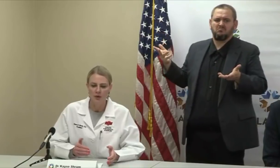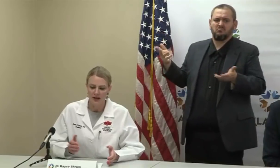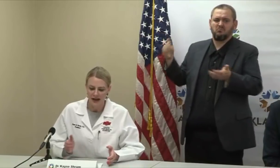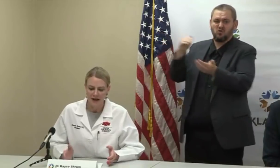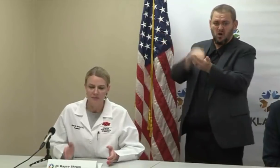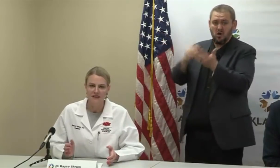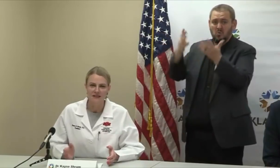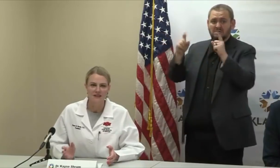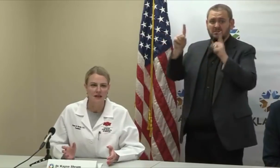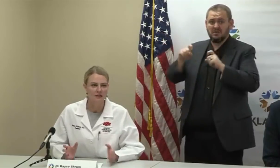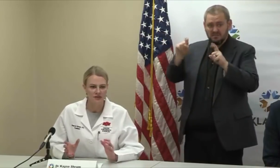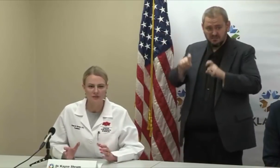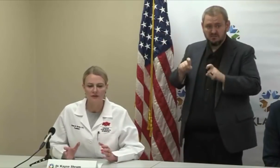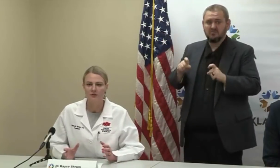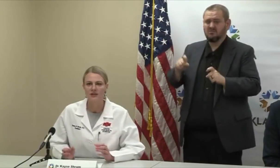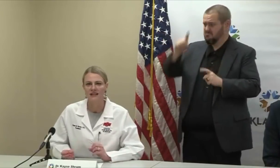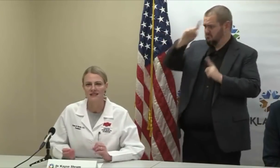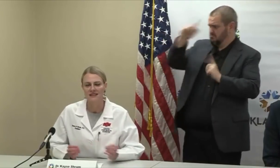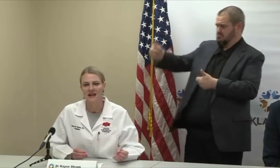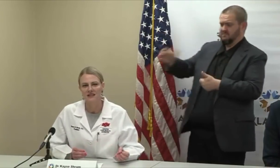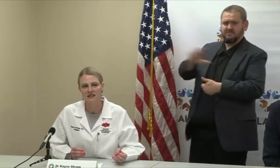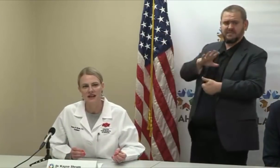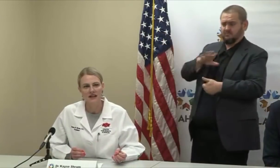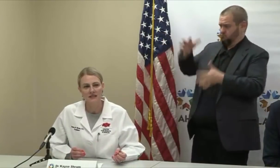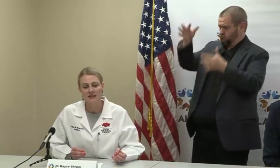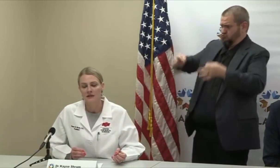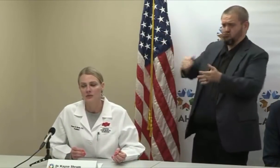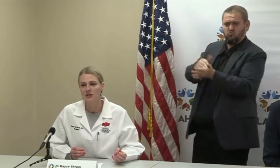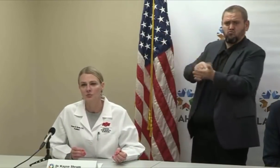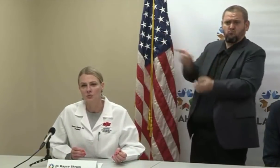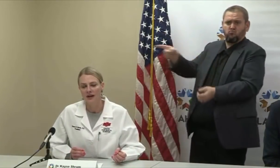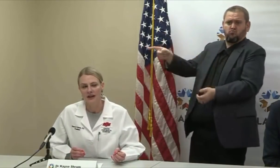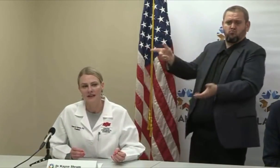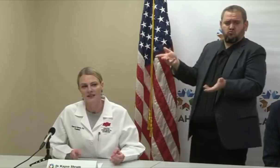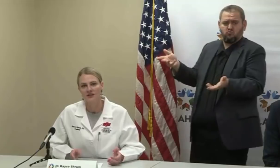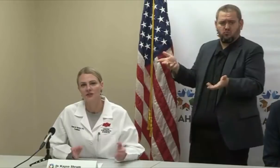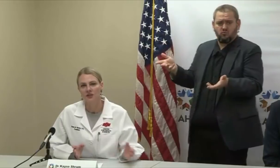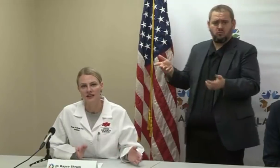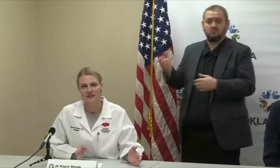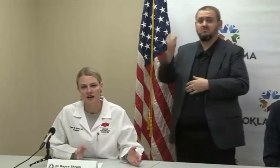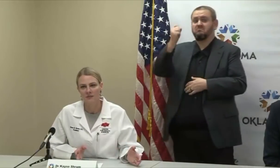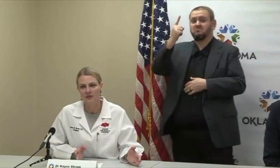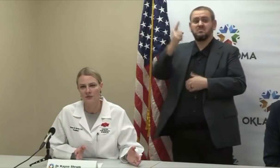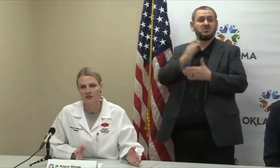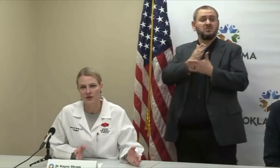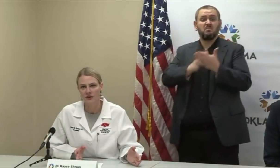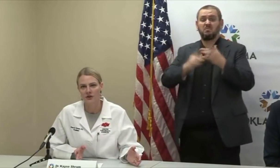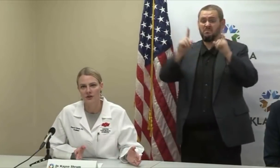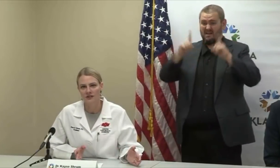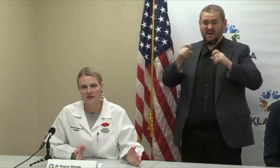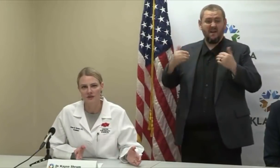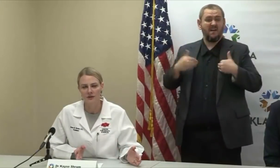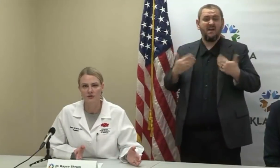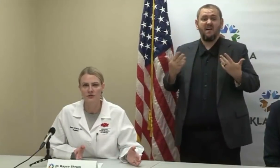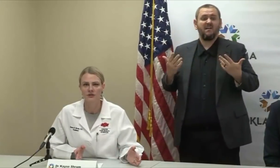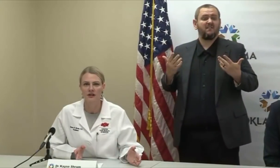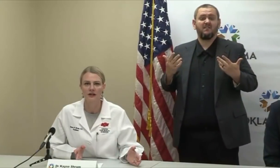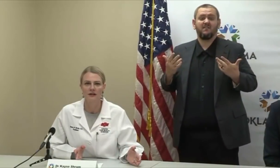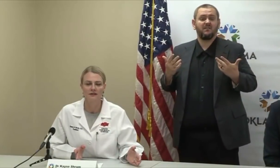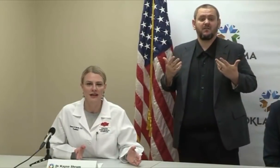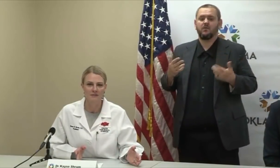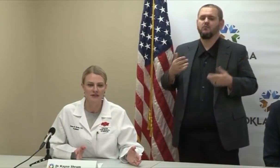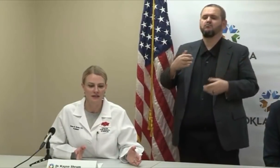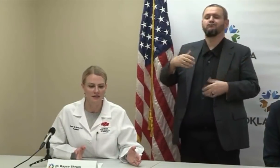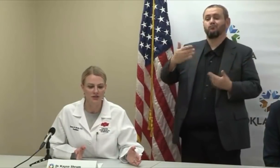happened is some of those got sent out of state, and there's a delayed time in return on some of those